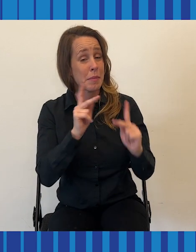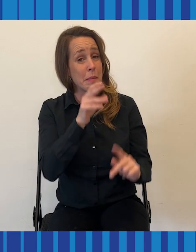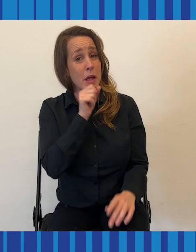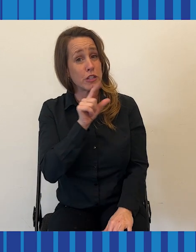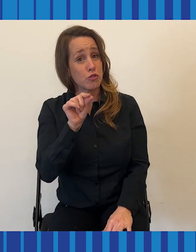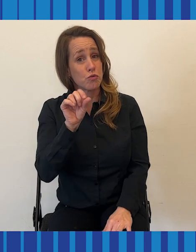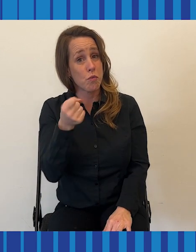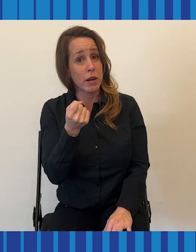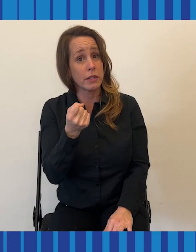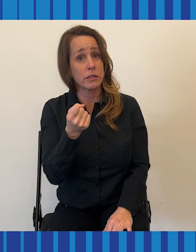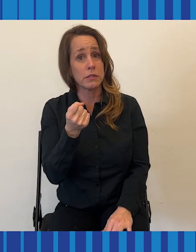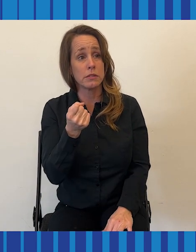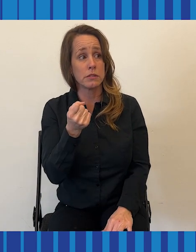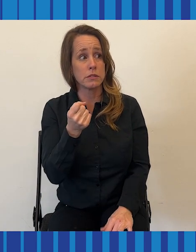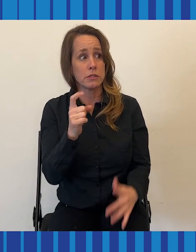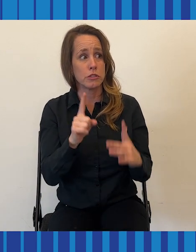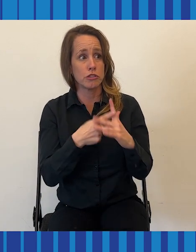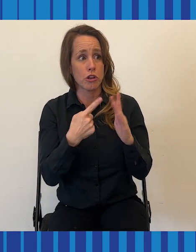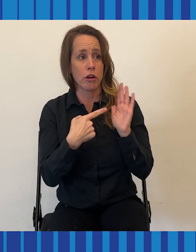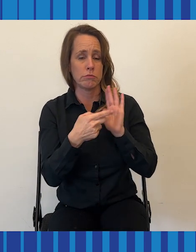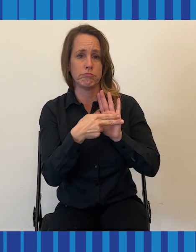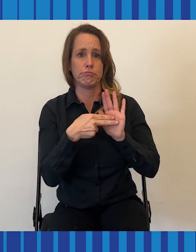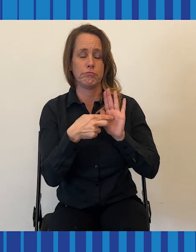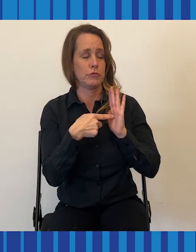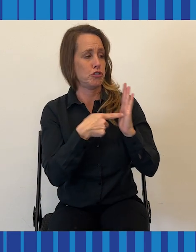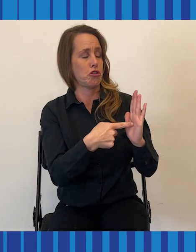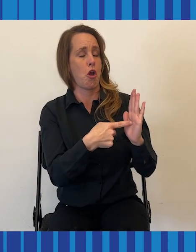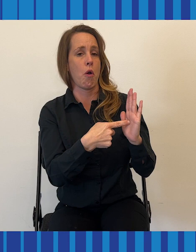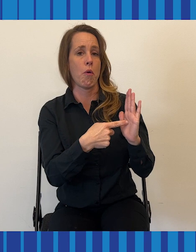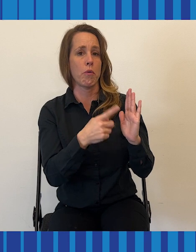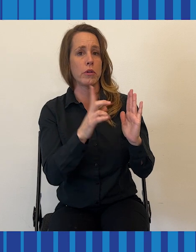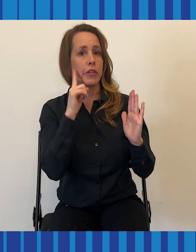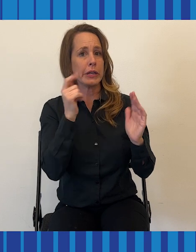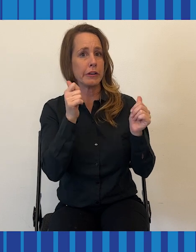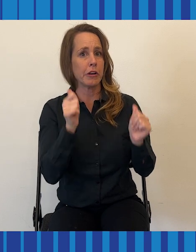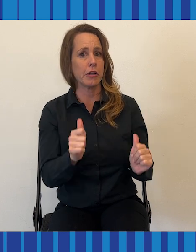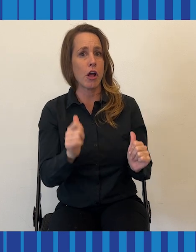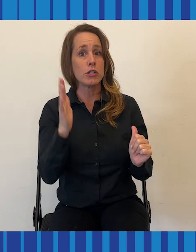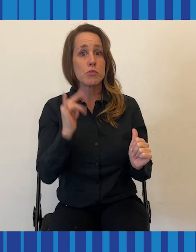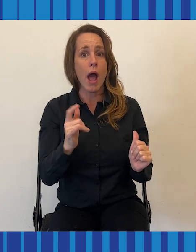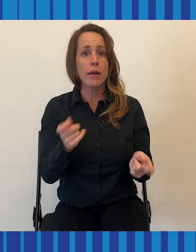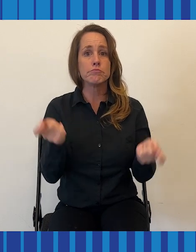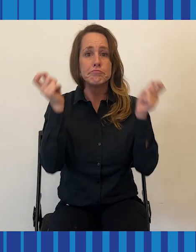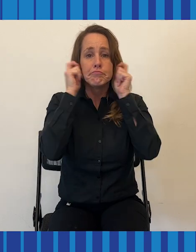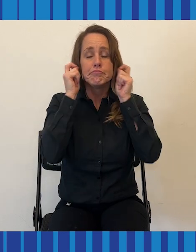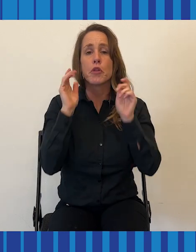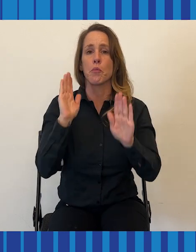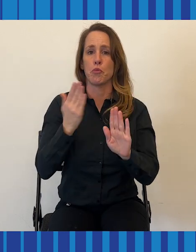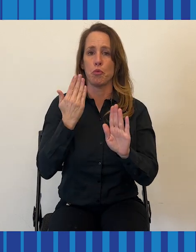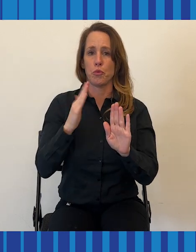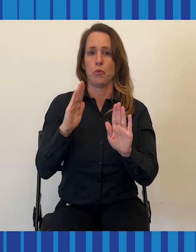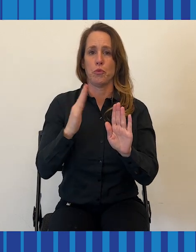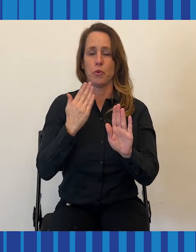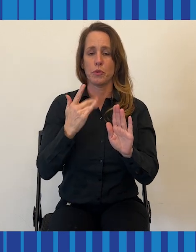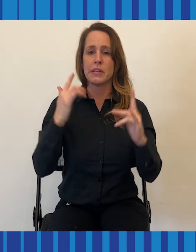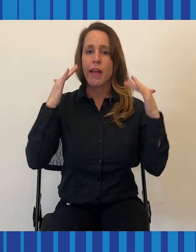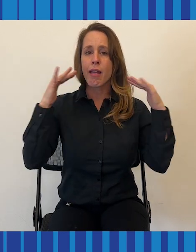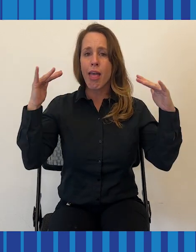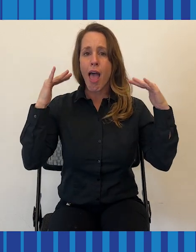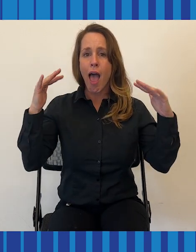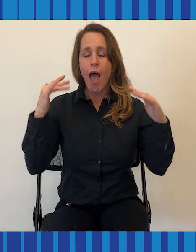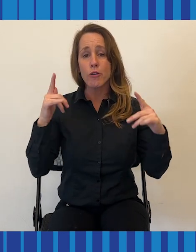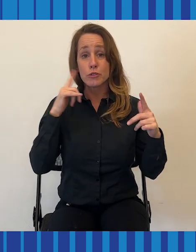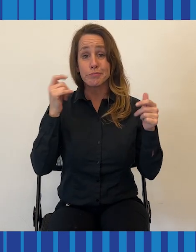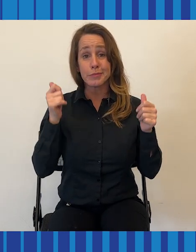People in their 20s are starting showing hearing loss because they're playing this music so loud in their ears. But part of even that is